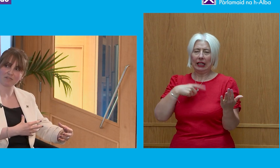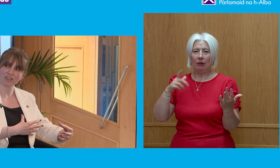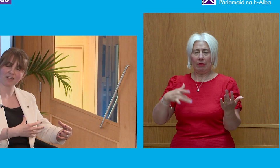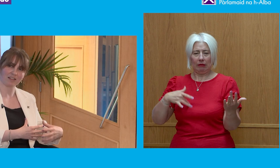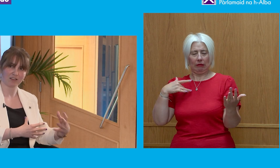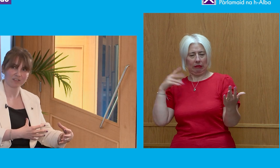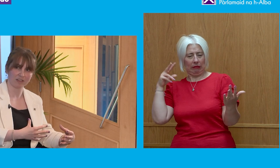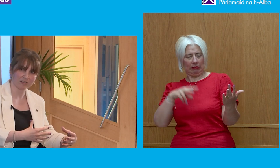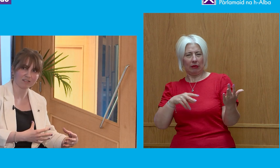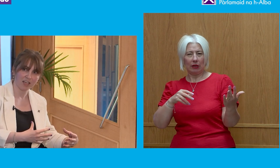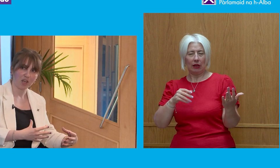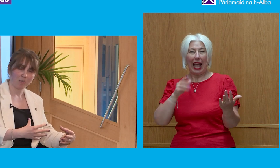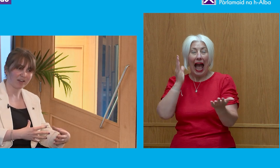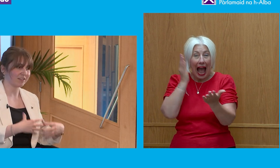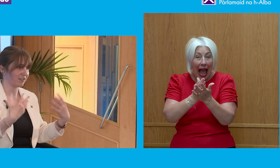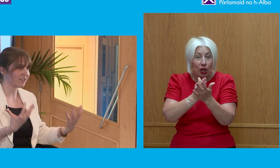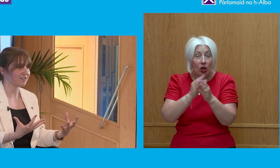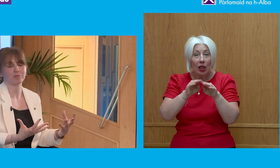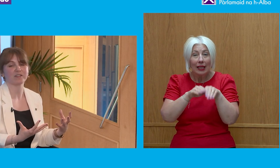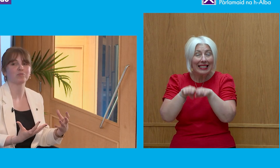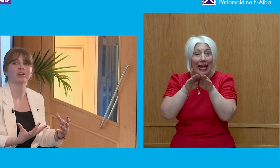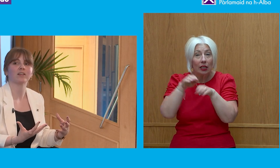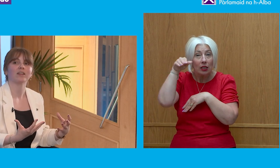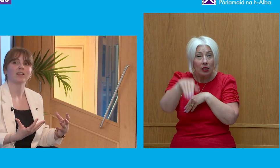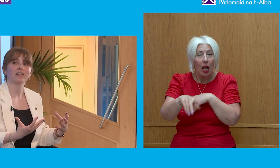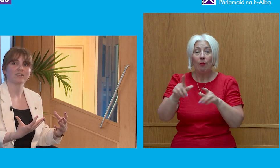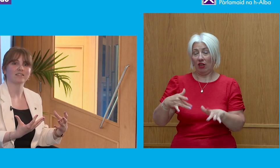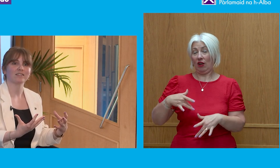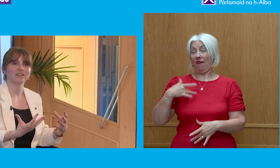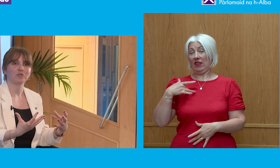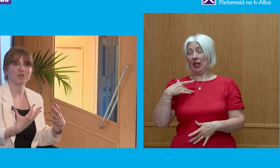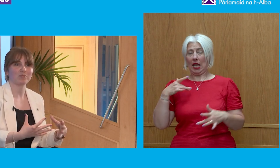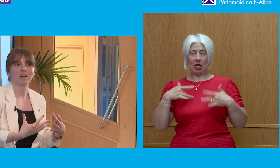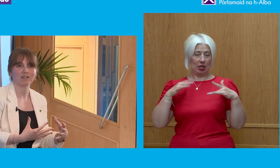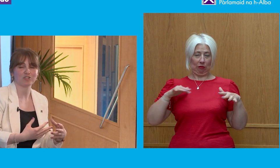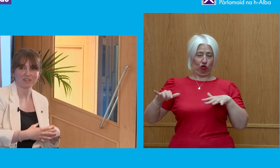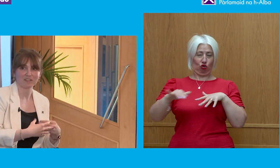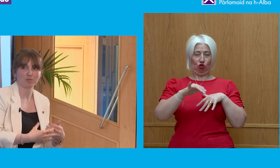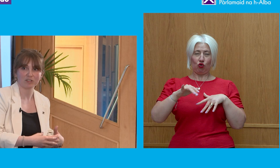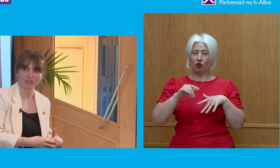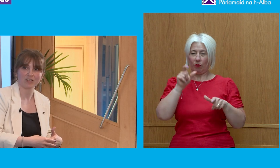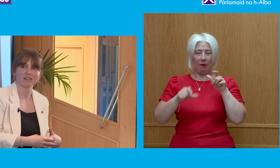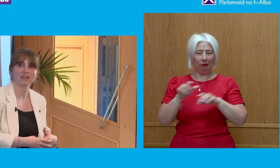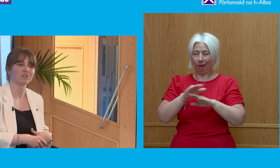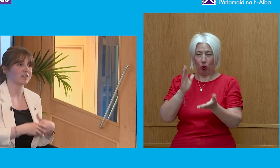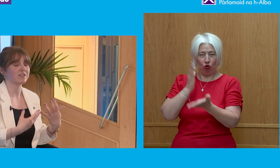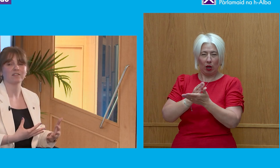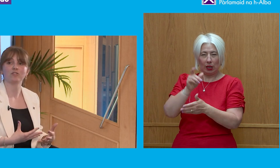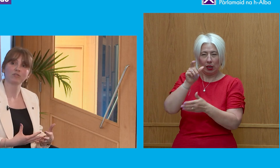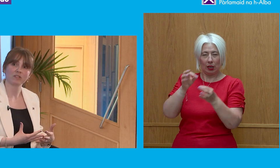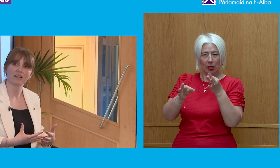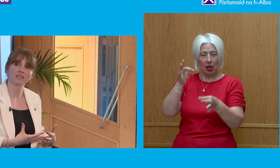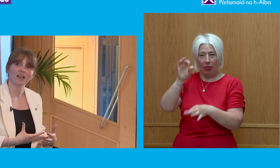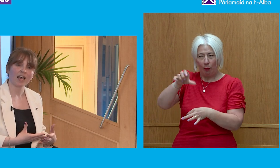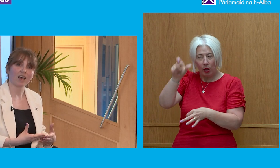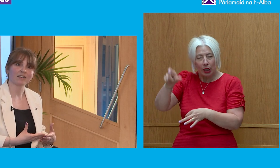standards have declined than the actual standards, but there's at least a perception that people are trusting their politicians less, are trusting their